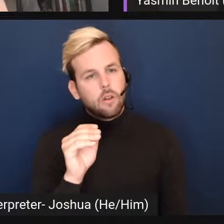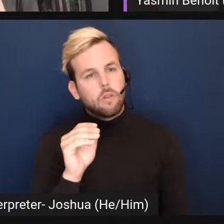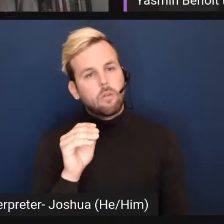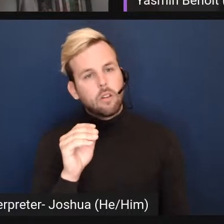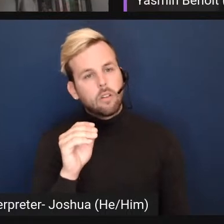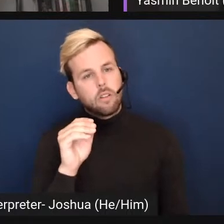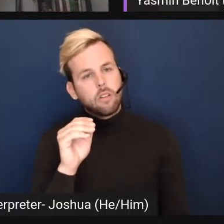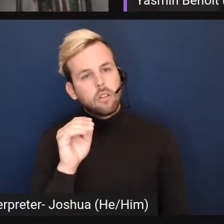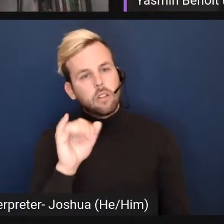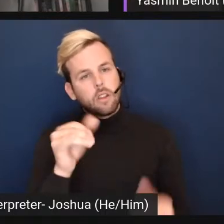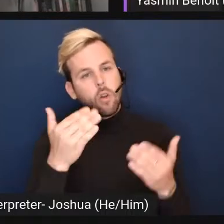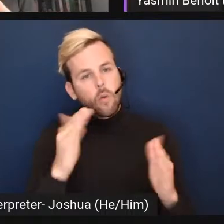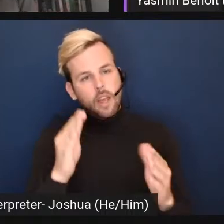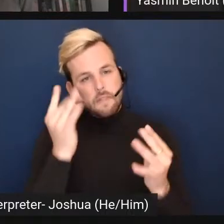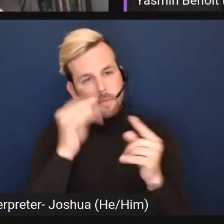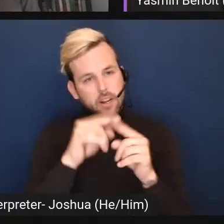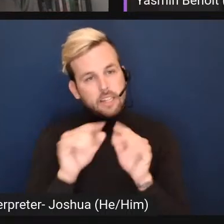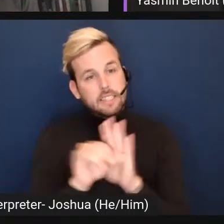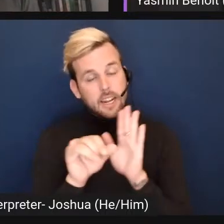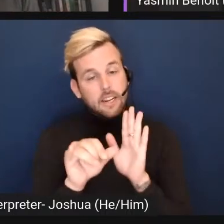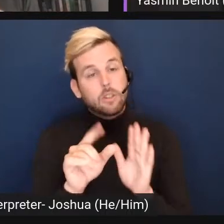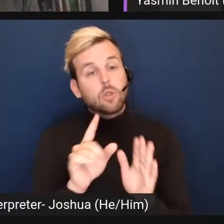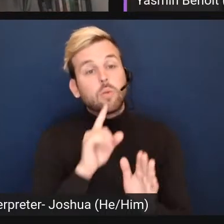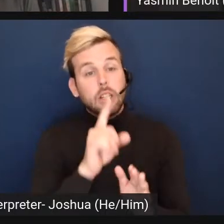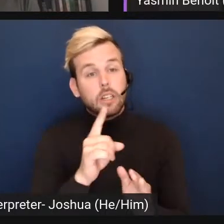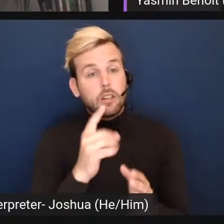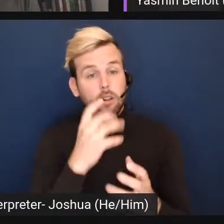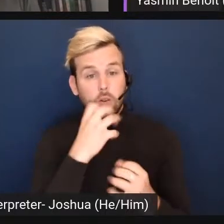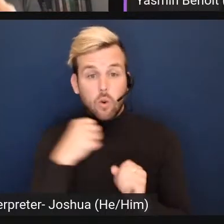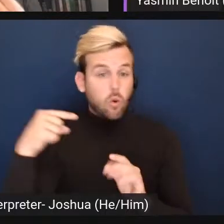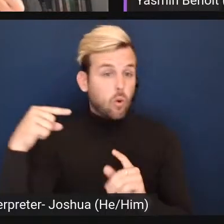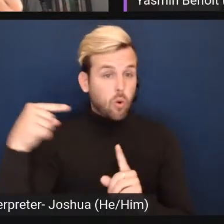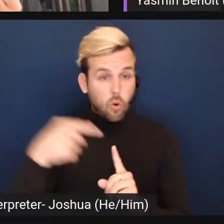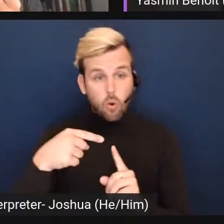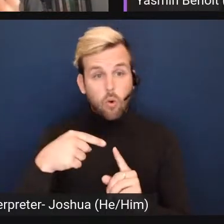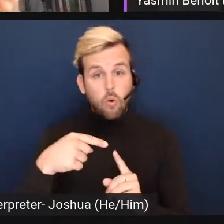way of thinking about identity, which was really core to Avon's founding,